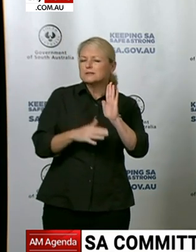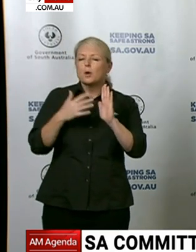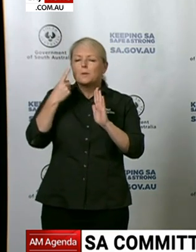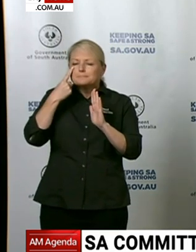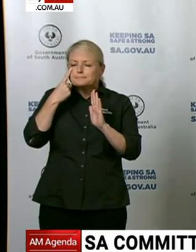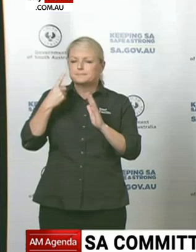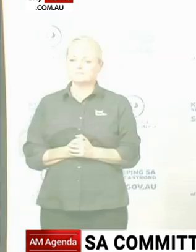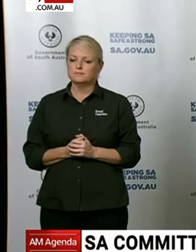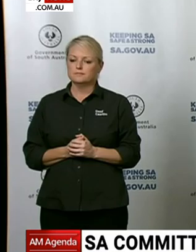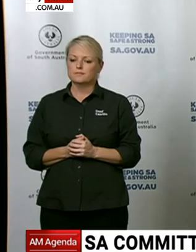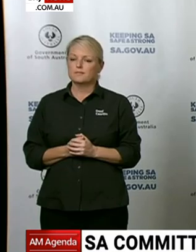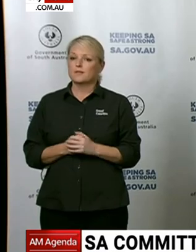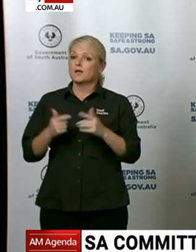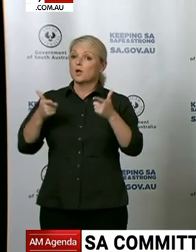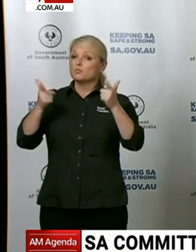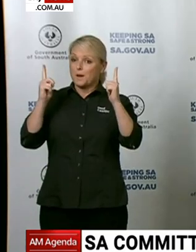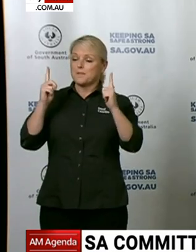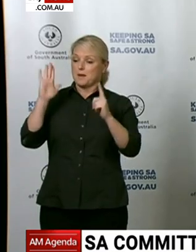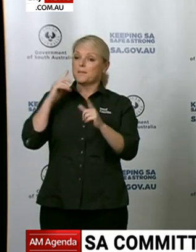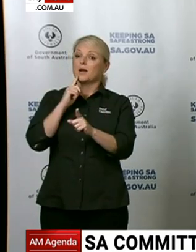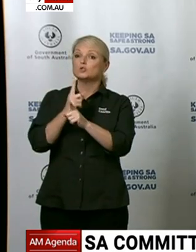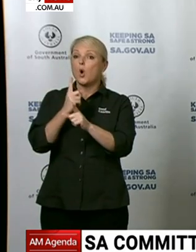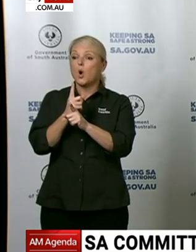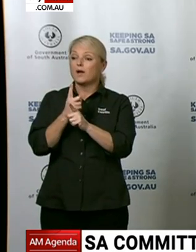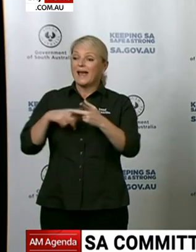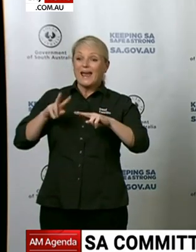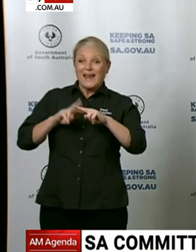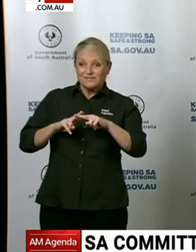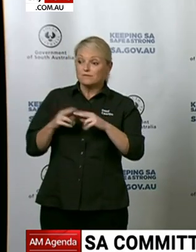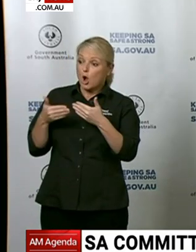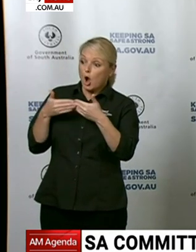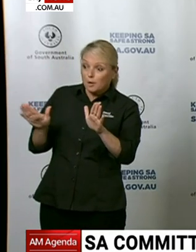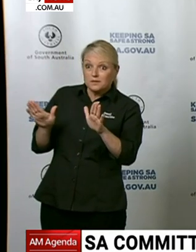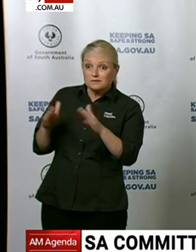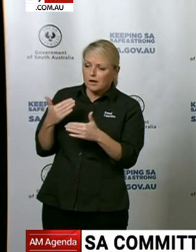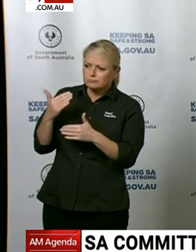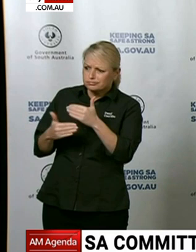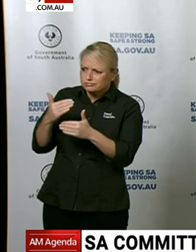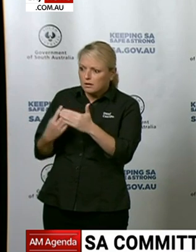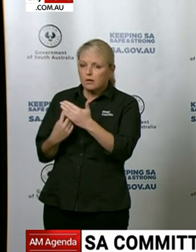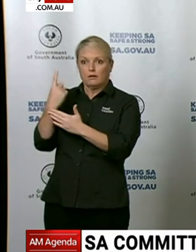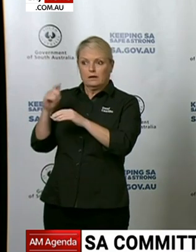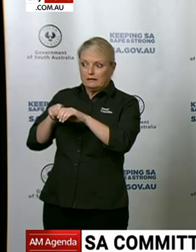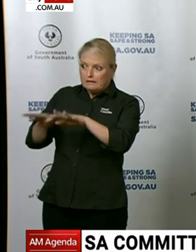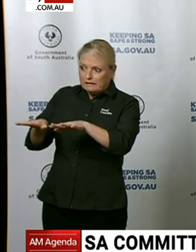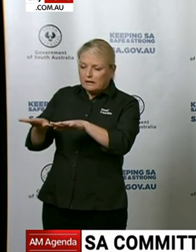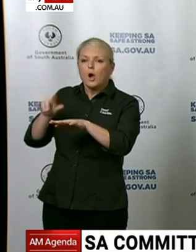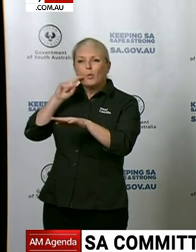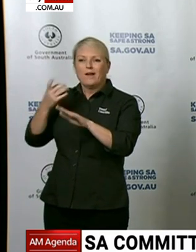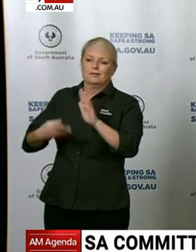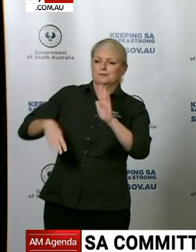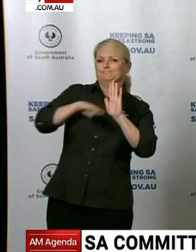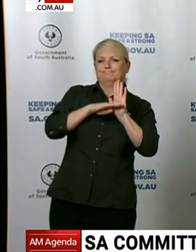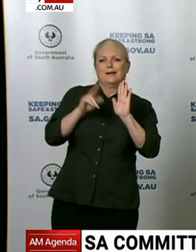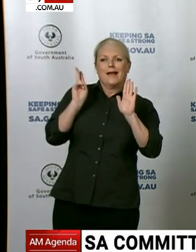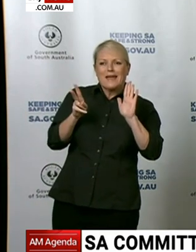work that's happened in South Australia. Restrictions may be put back in place if we find that we do have an outbreak, but that is not the preferred way to go. We want to